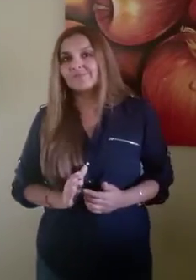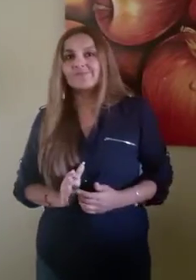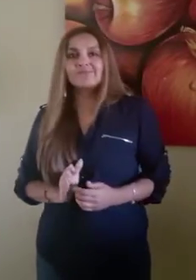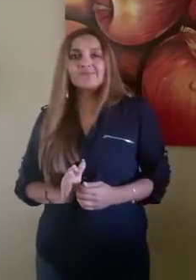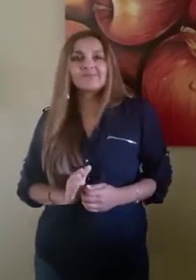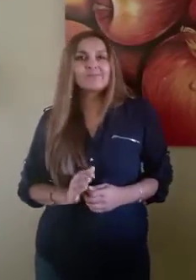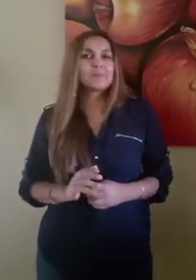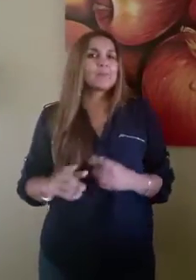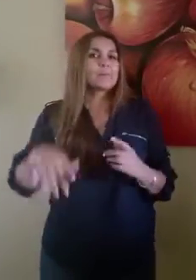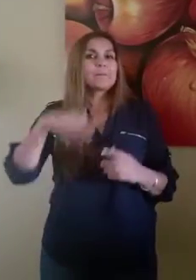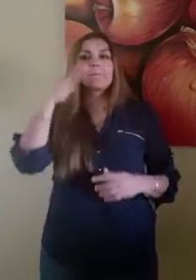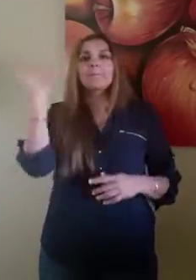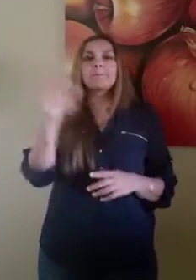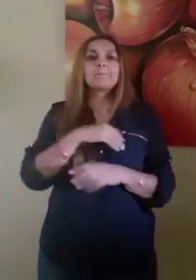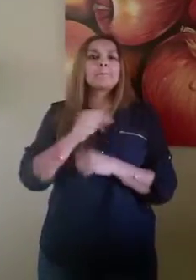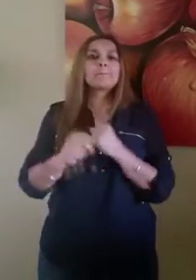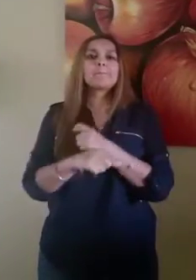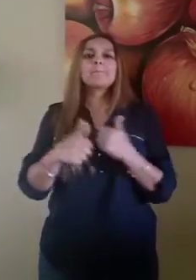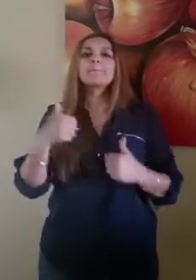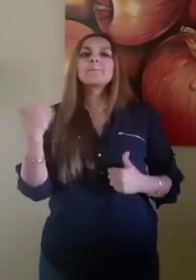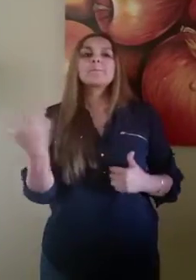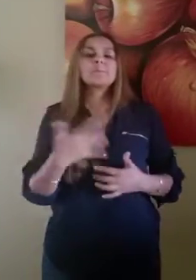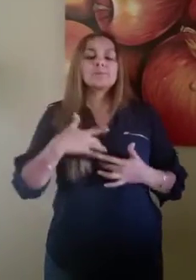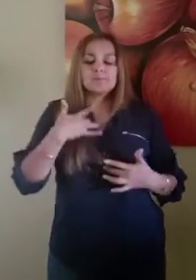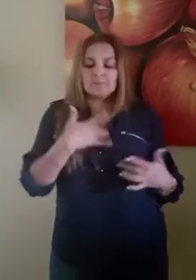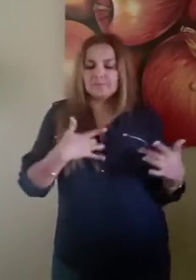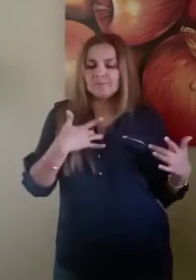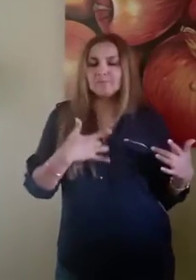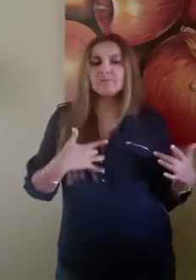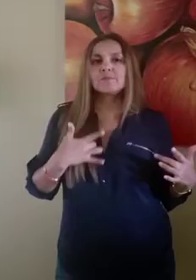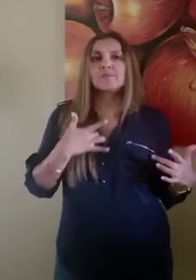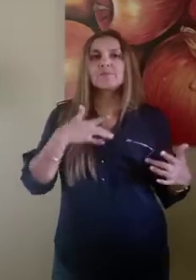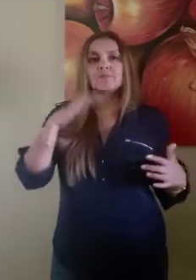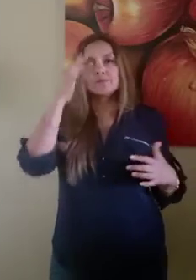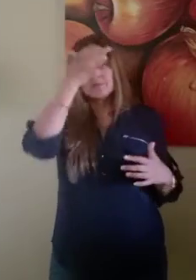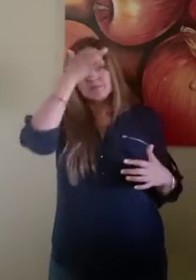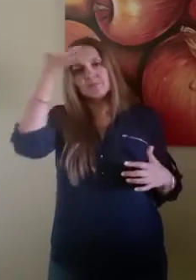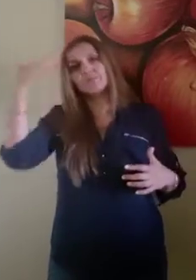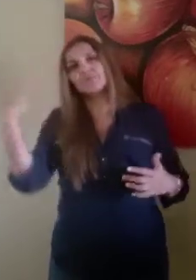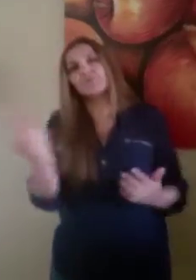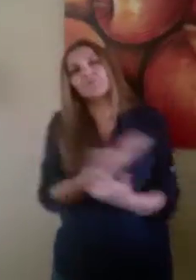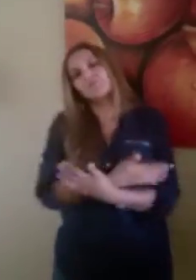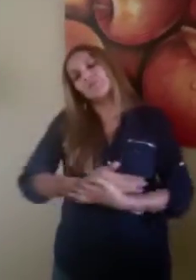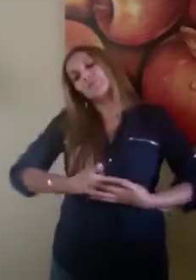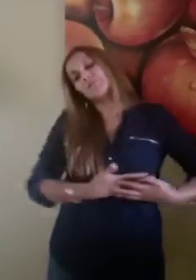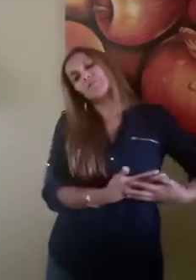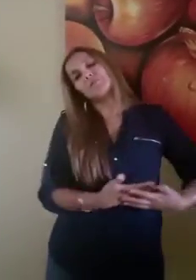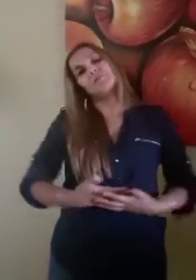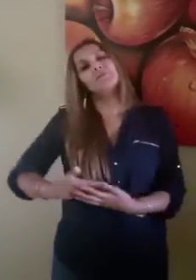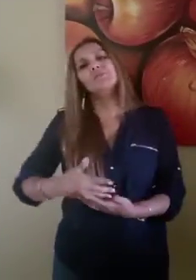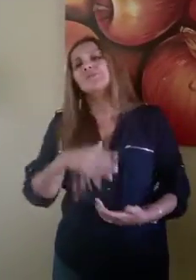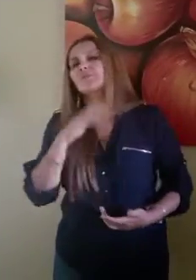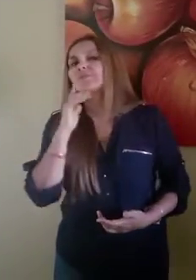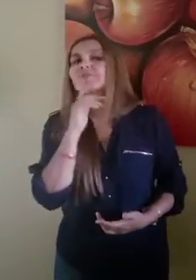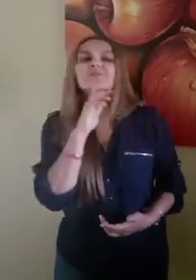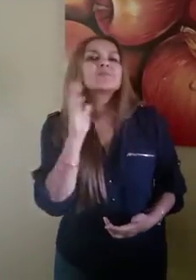can't keep mind he'll change the for the good things he's